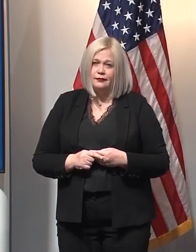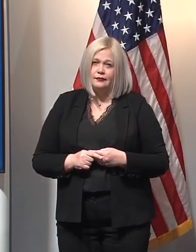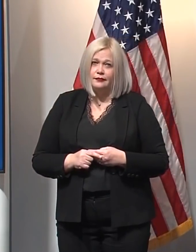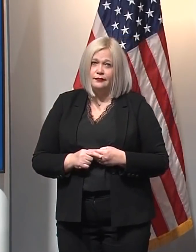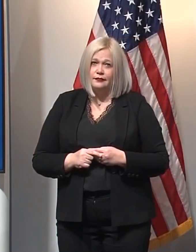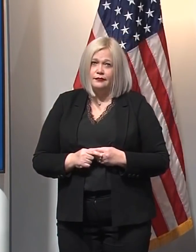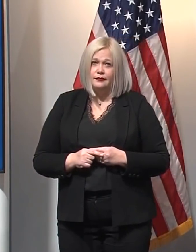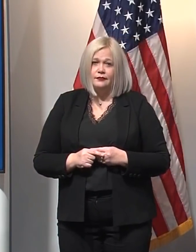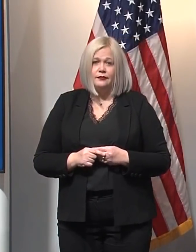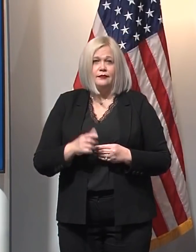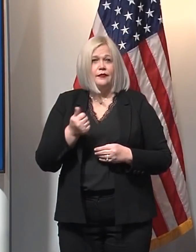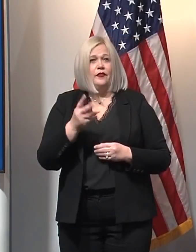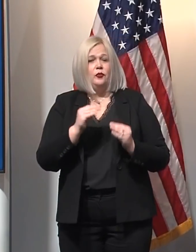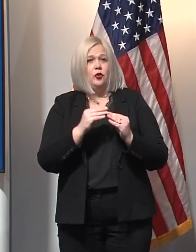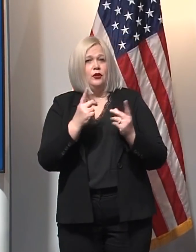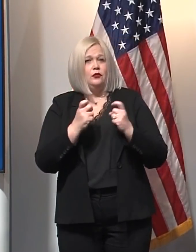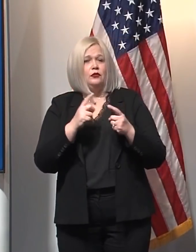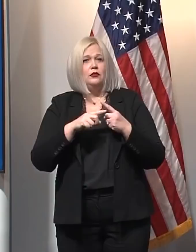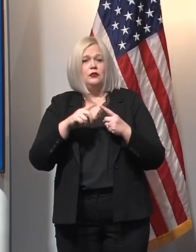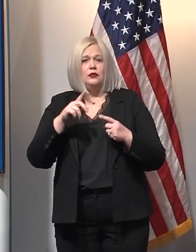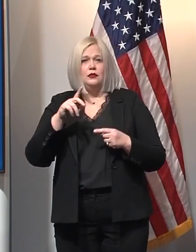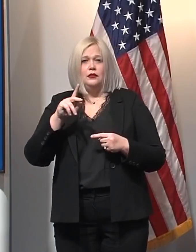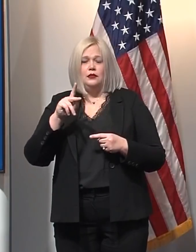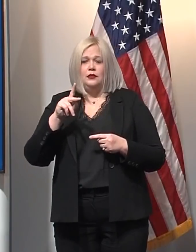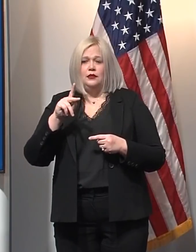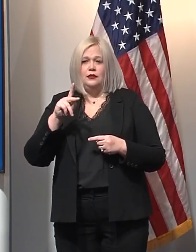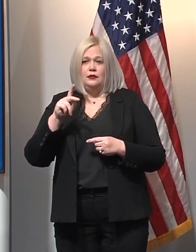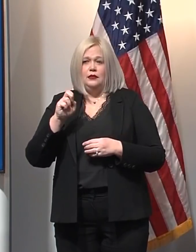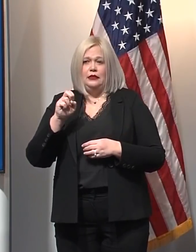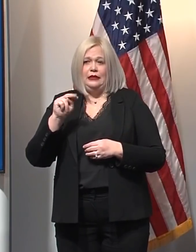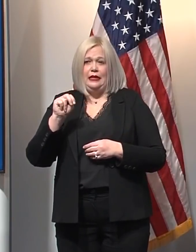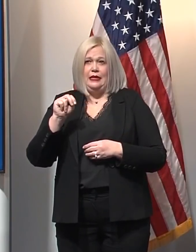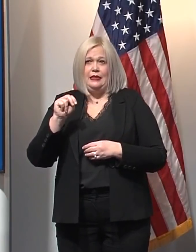Take a few more questions. We'll turn it over to Chad live and go to cranes.